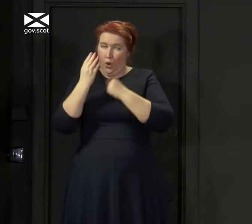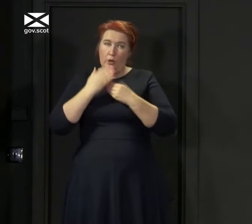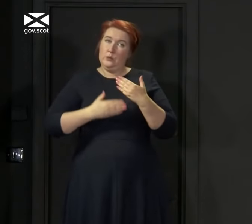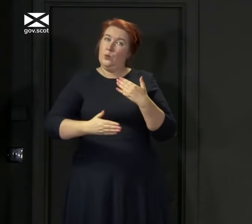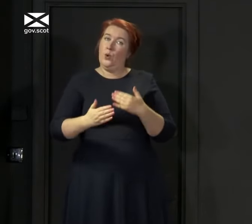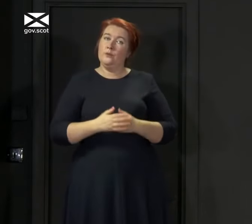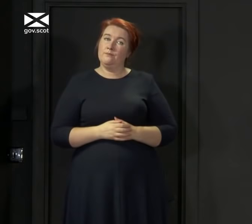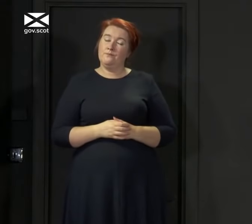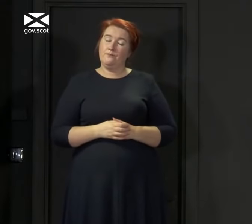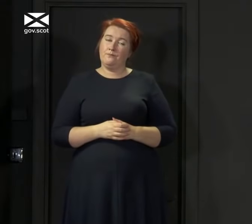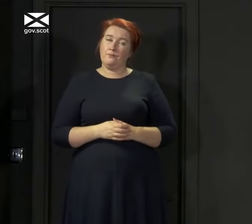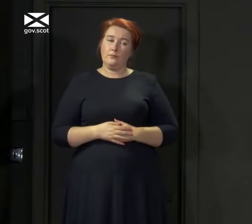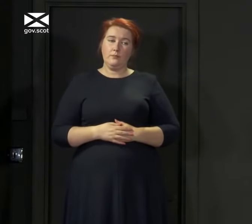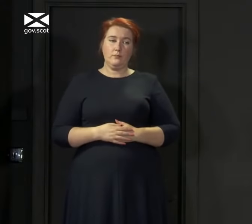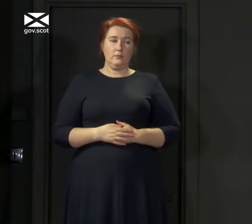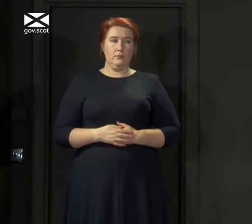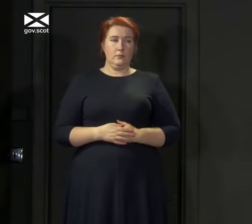this.